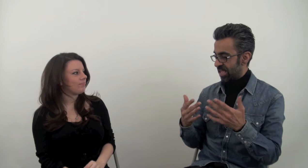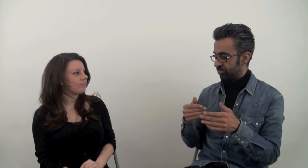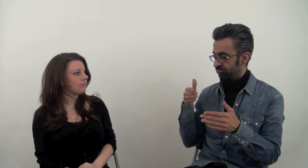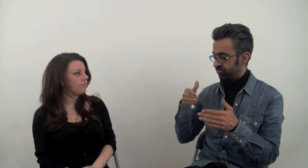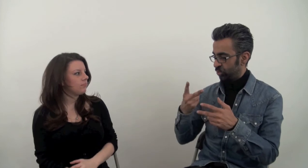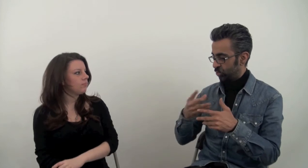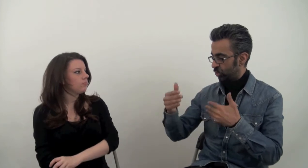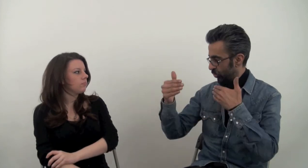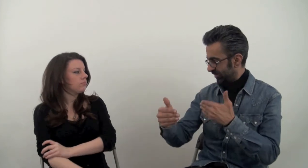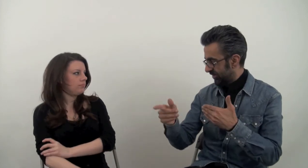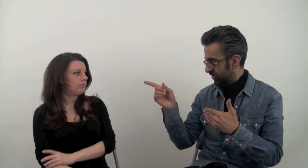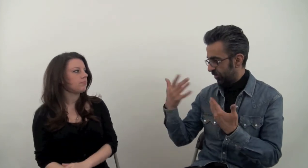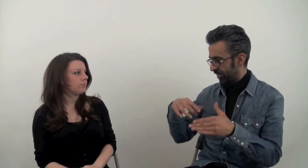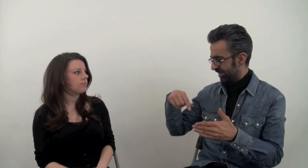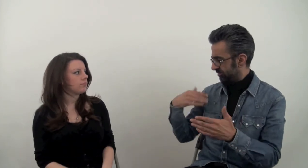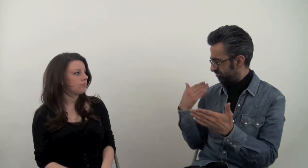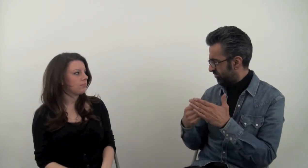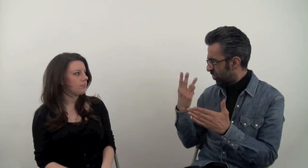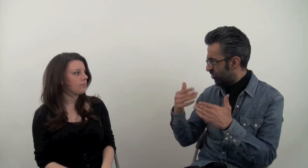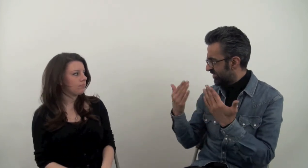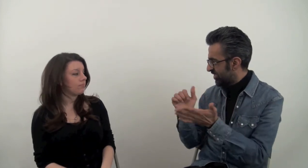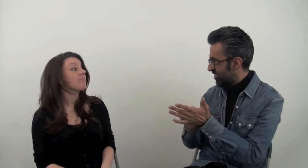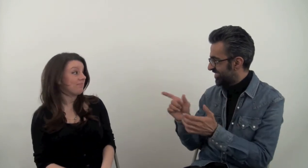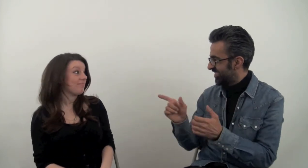So, at the moment, you're here for two weeks.